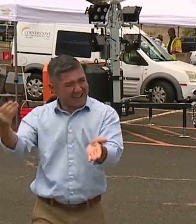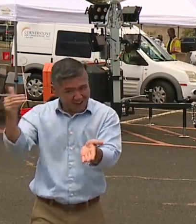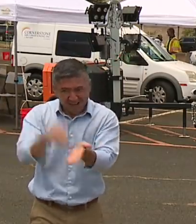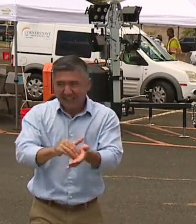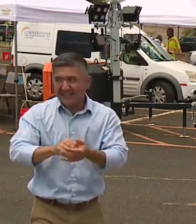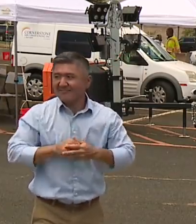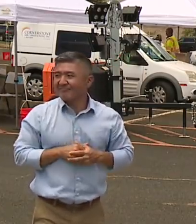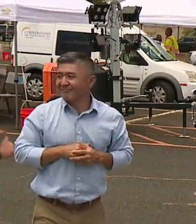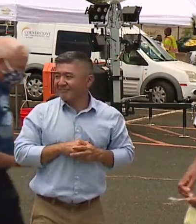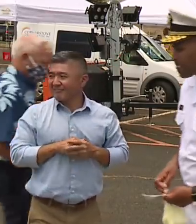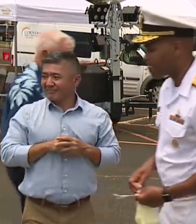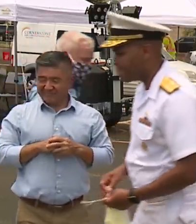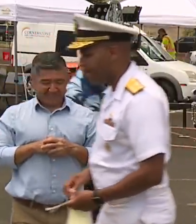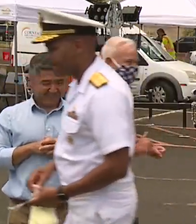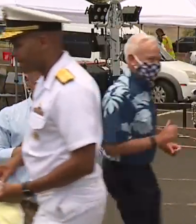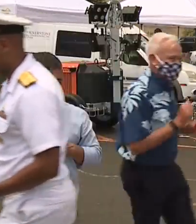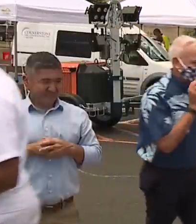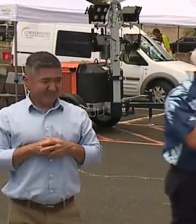Please.